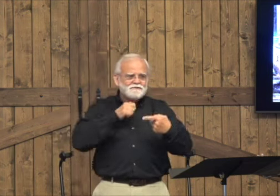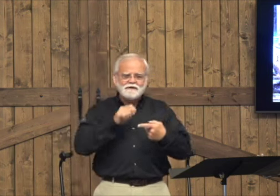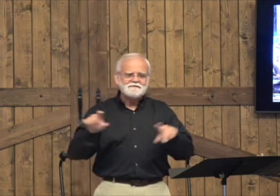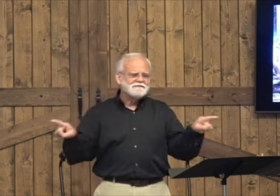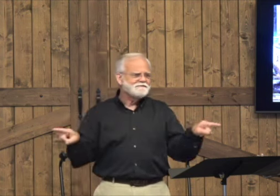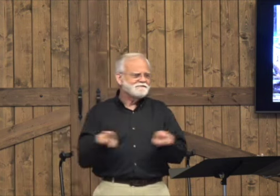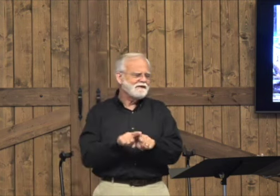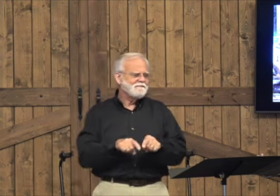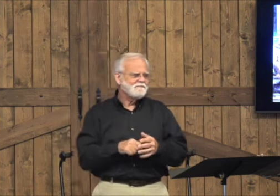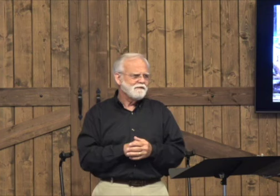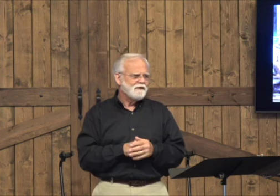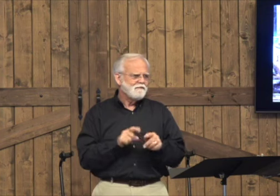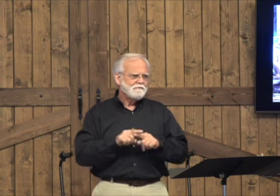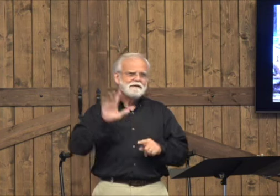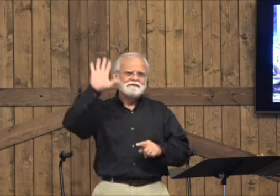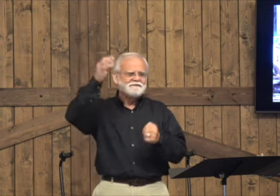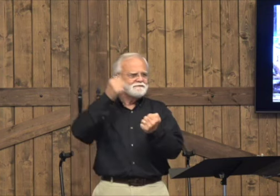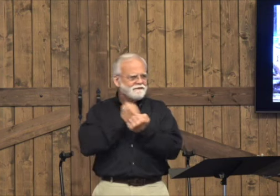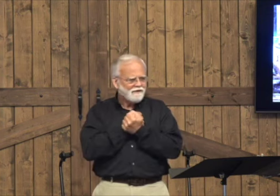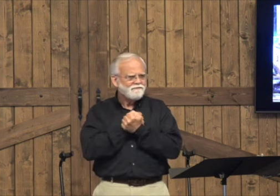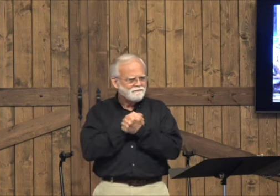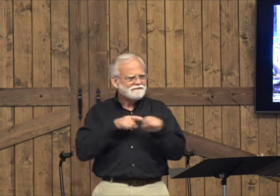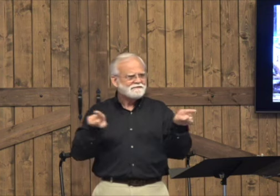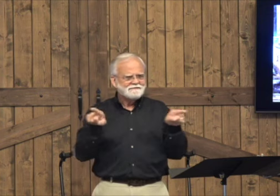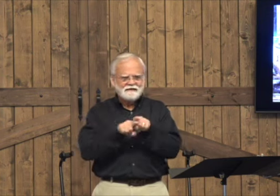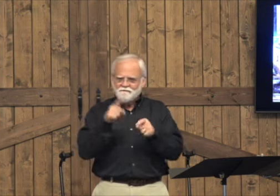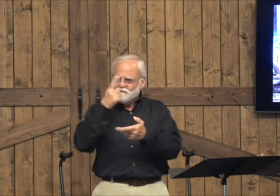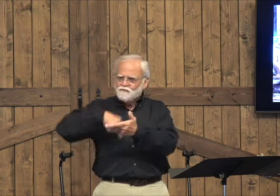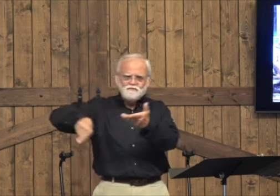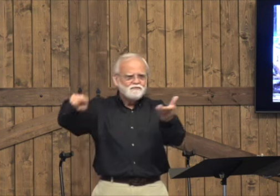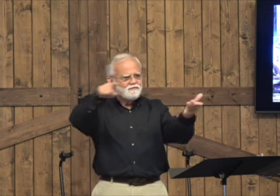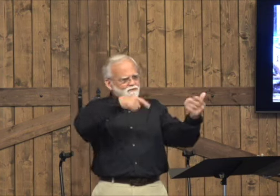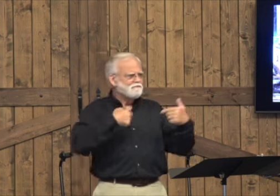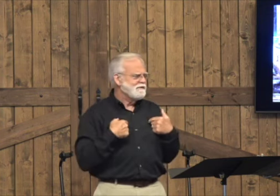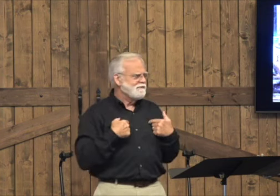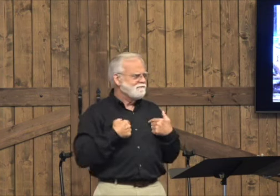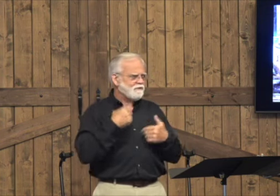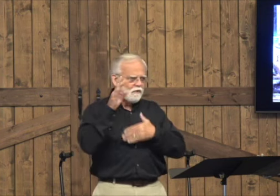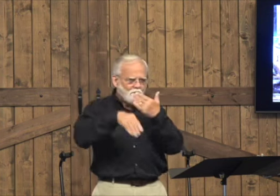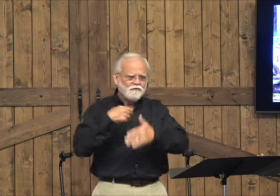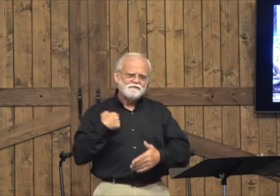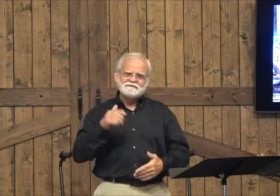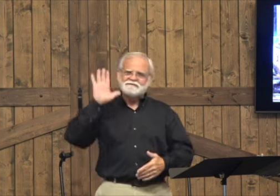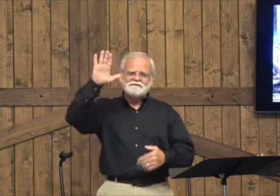Our needs are not the same. But His love is the same for all of us.